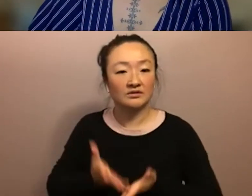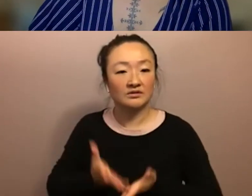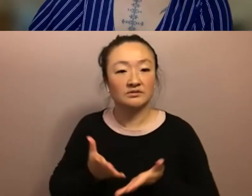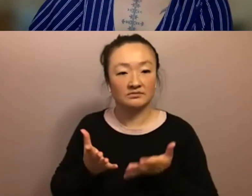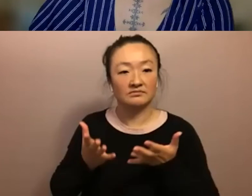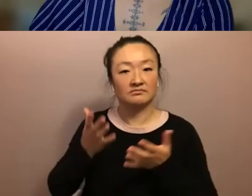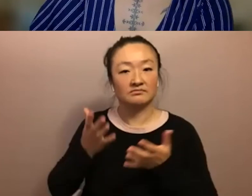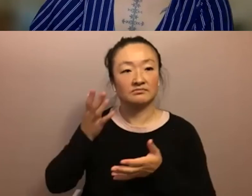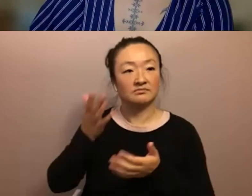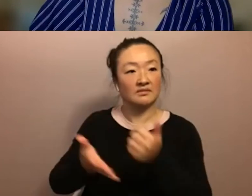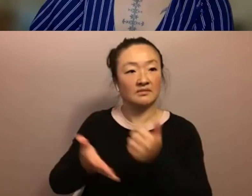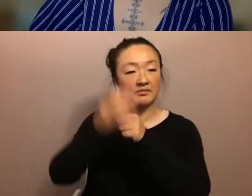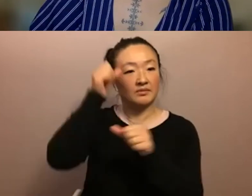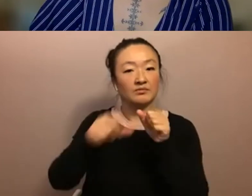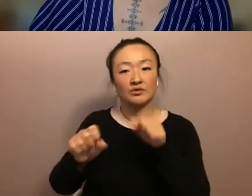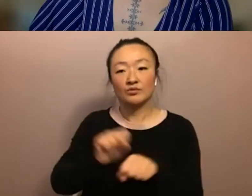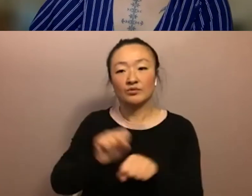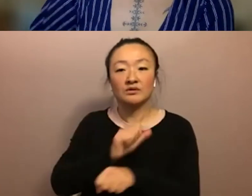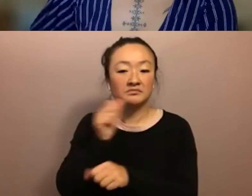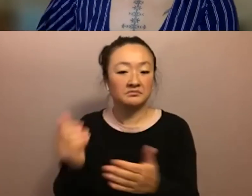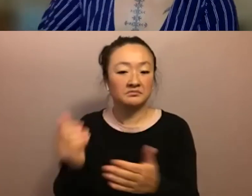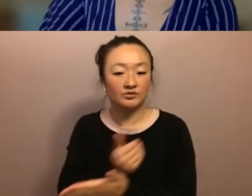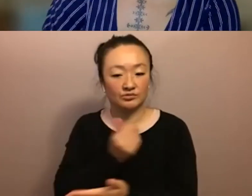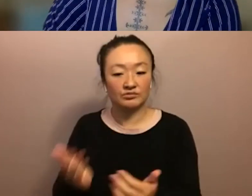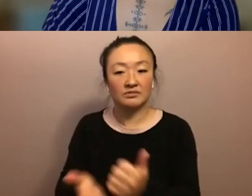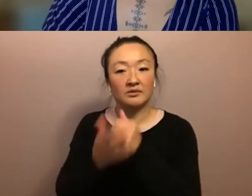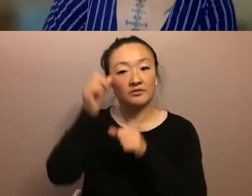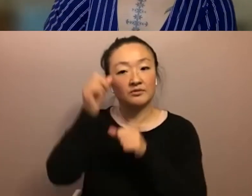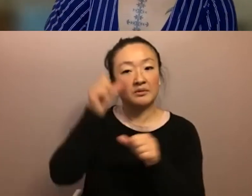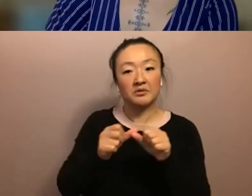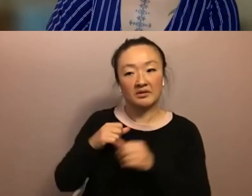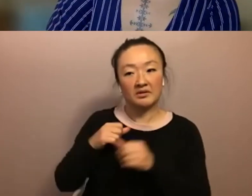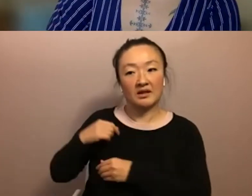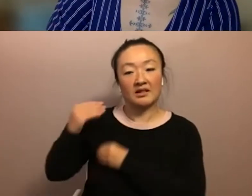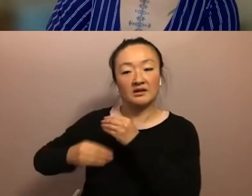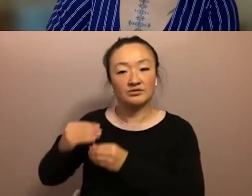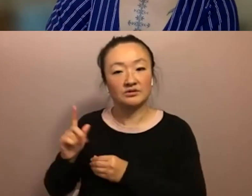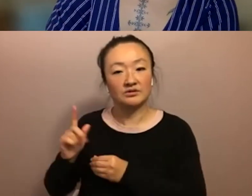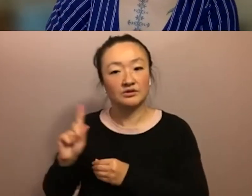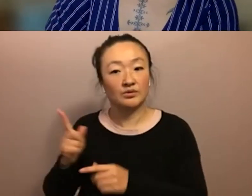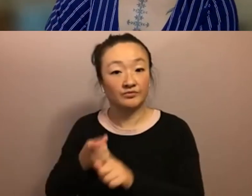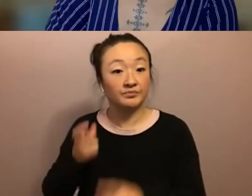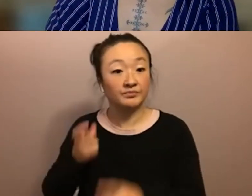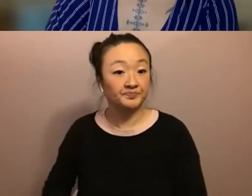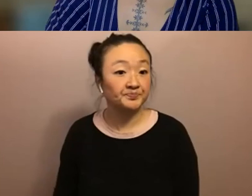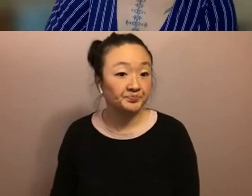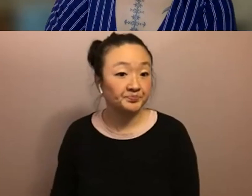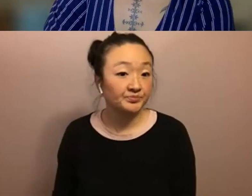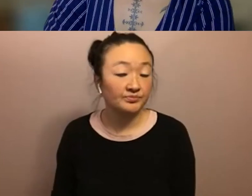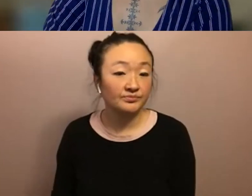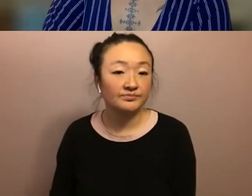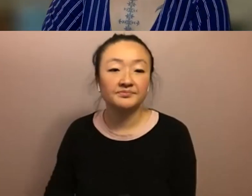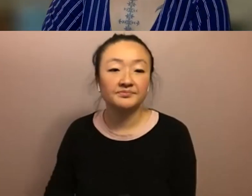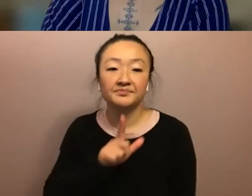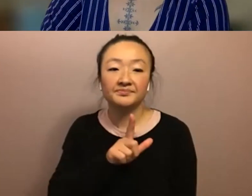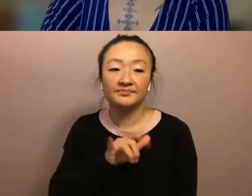and so it makes me excited to know that that's the lineage we come from um i just